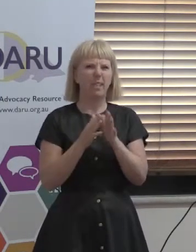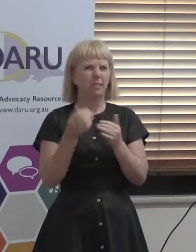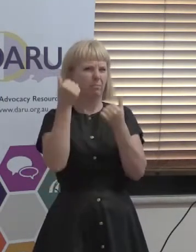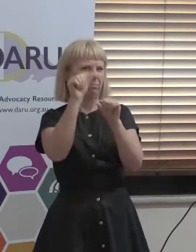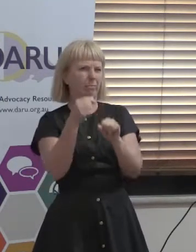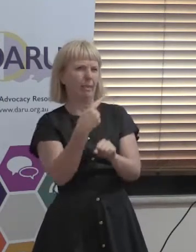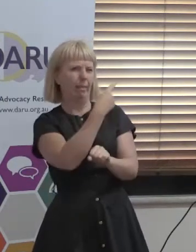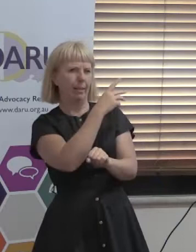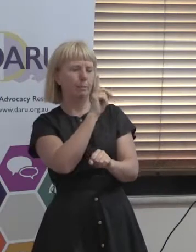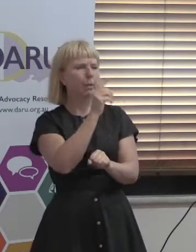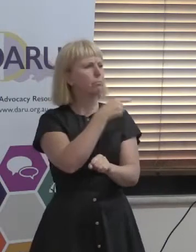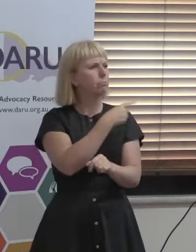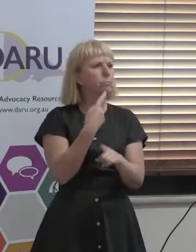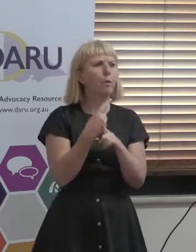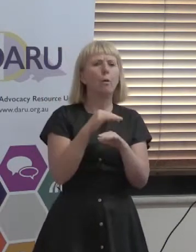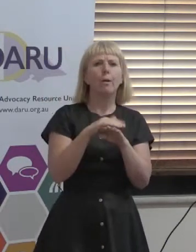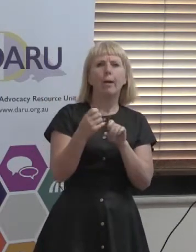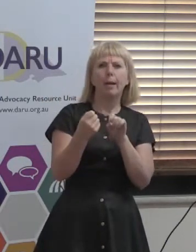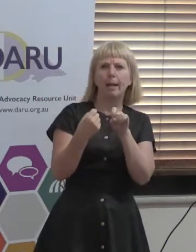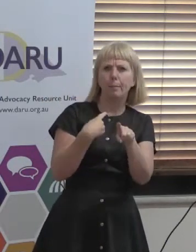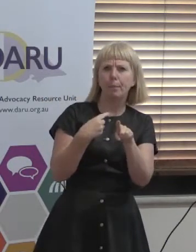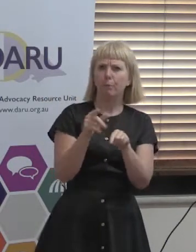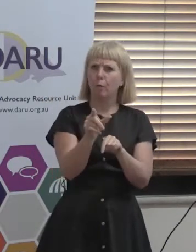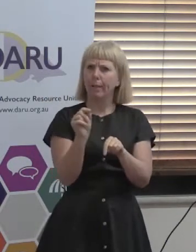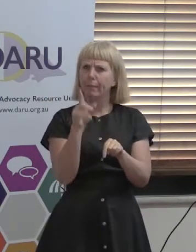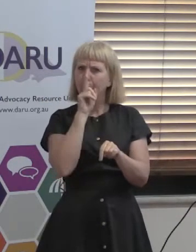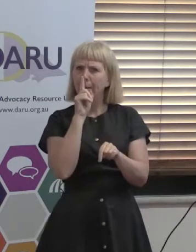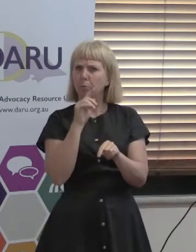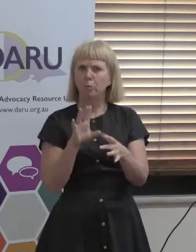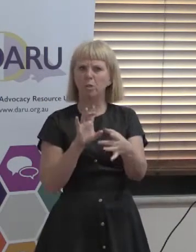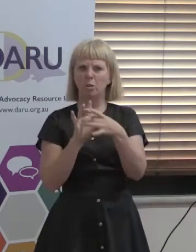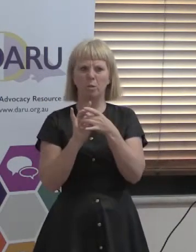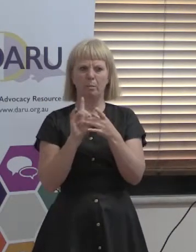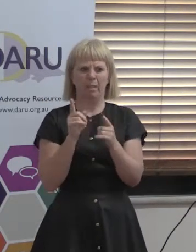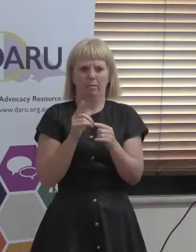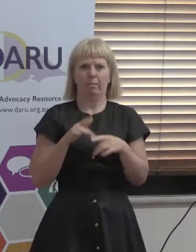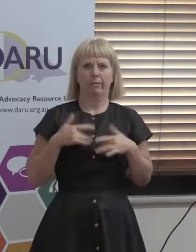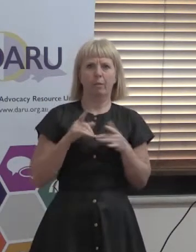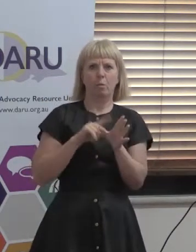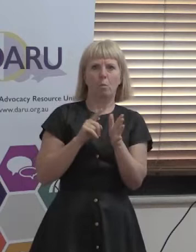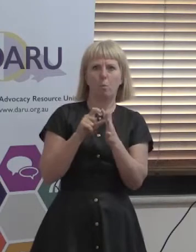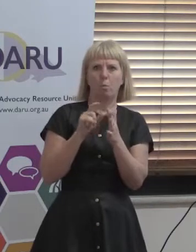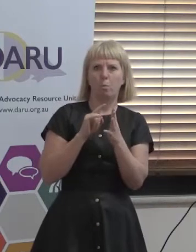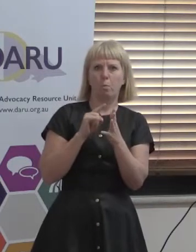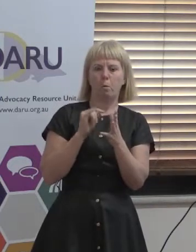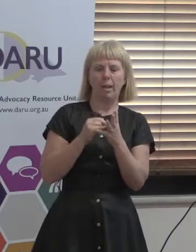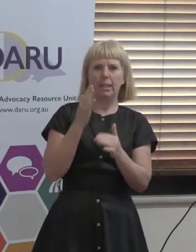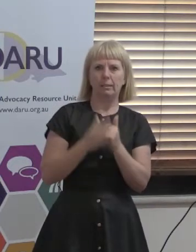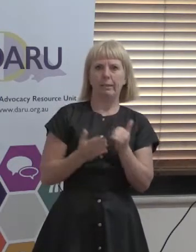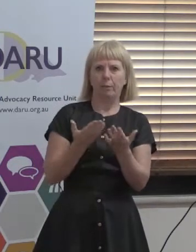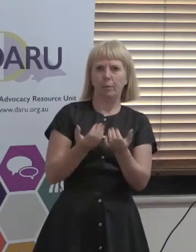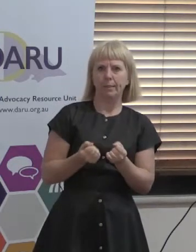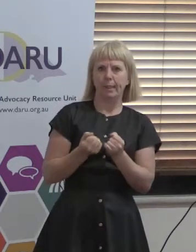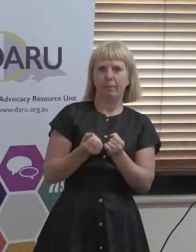that emails have been sent out to invite people to join. And for some reason, if we've missed it, how do we request to join again?